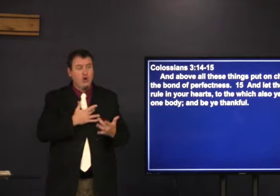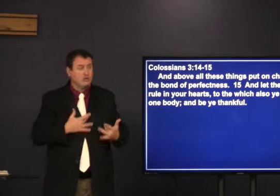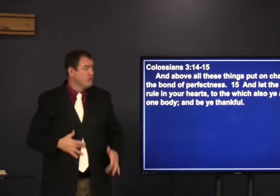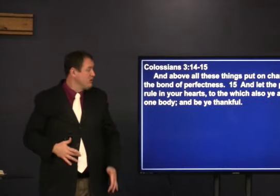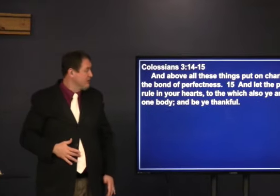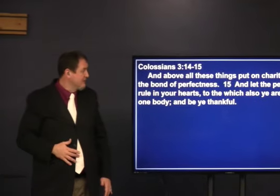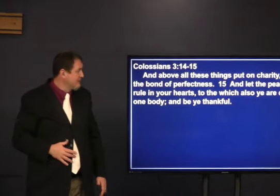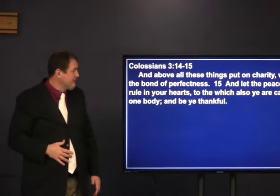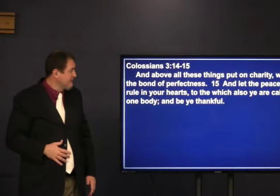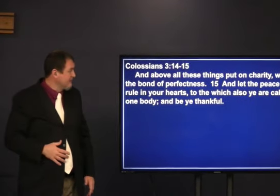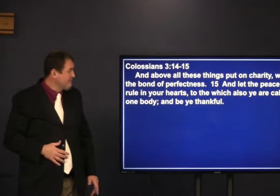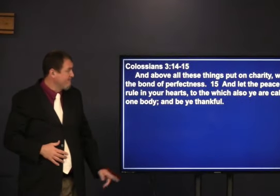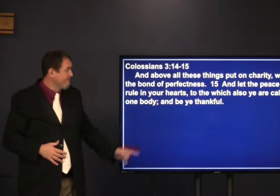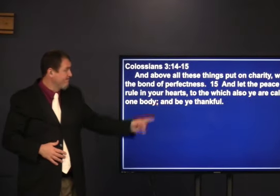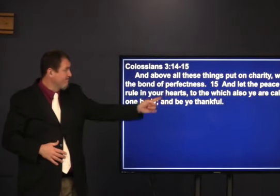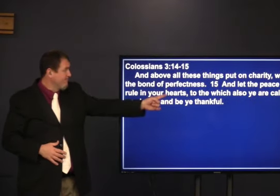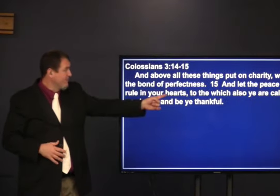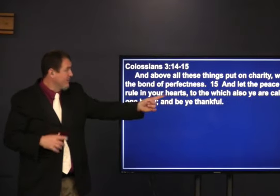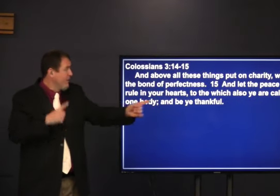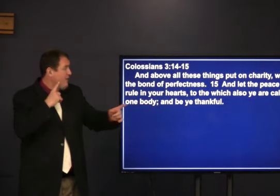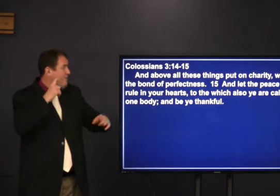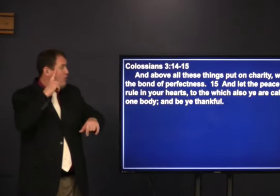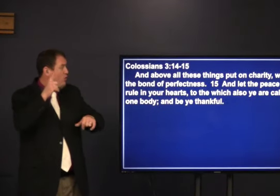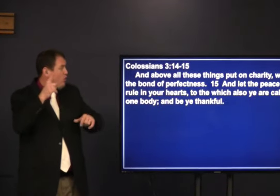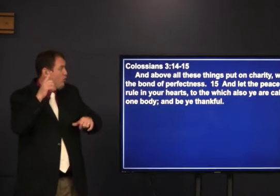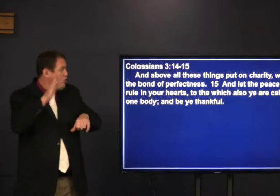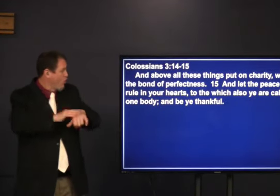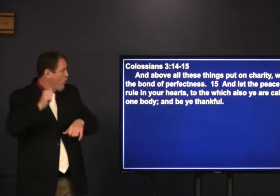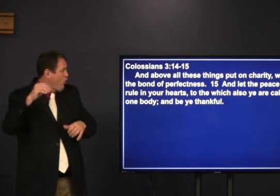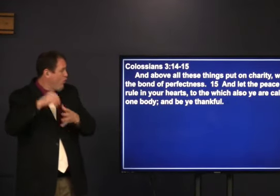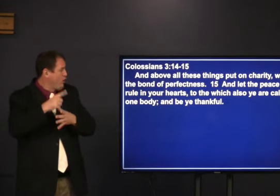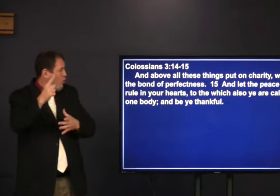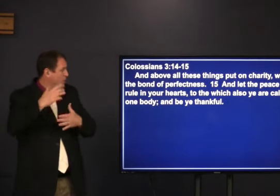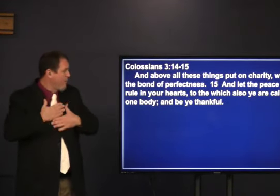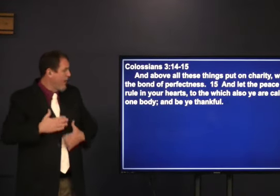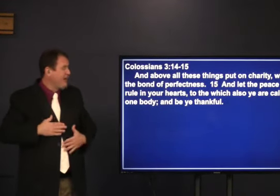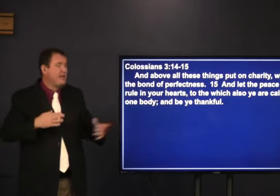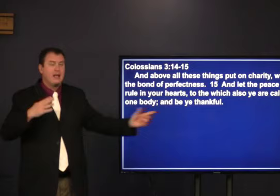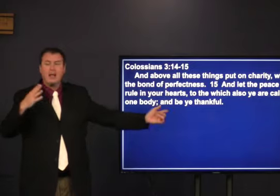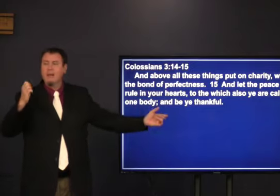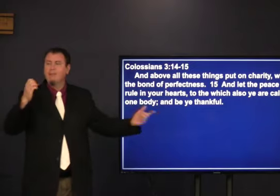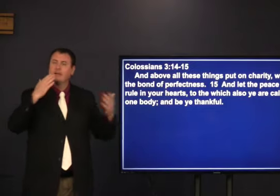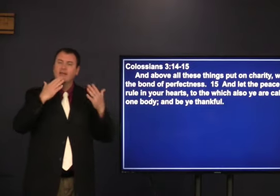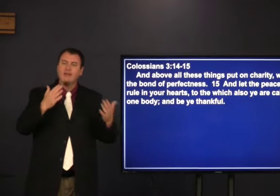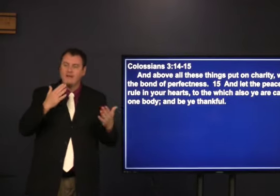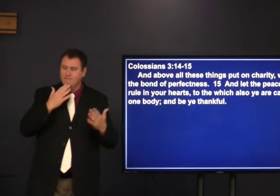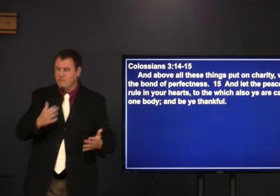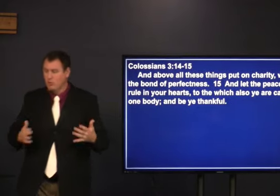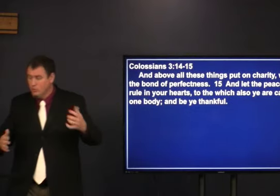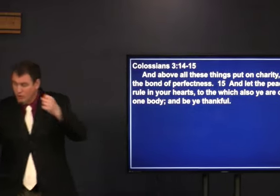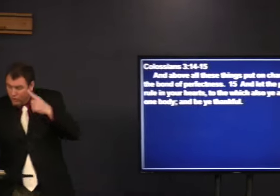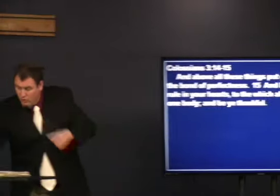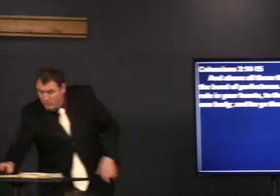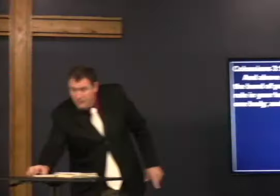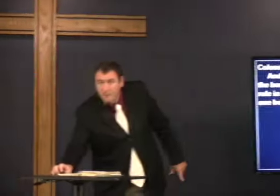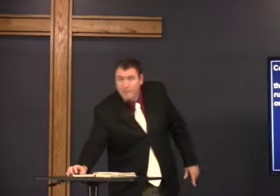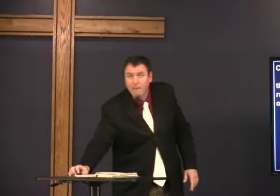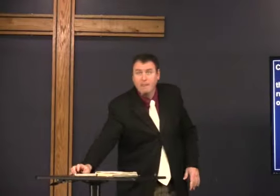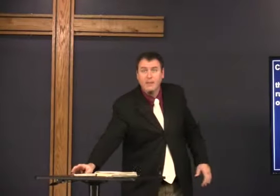when you're worried peace of God rule in your hearts also we are called in one body